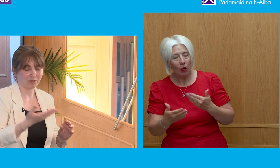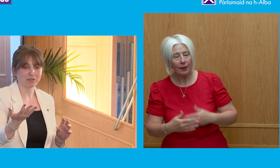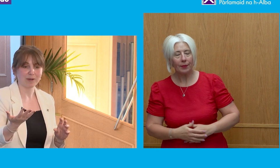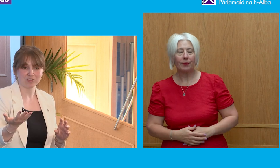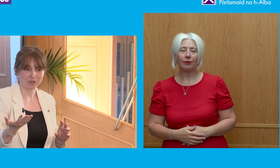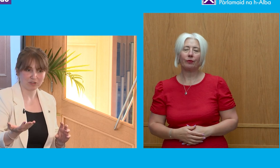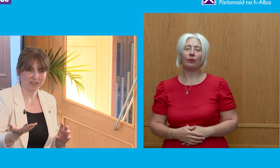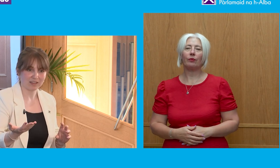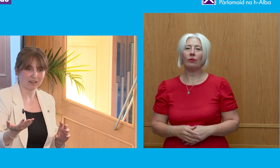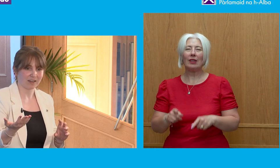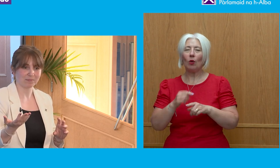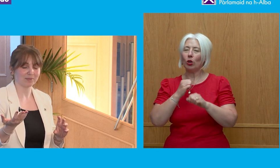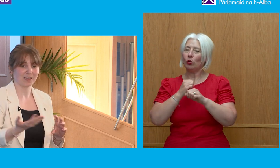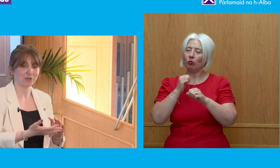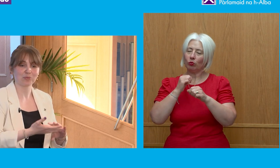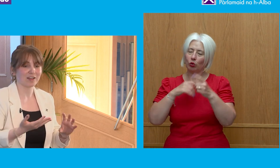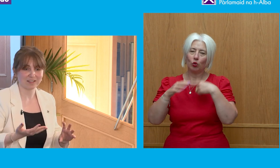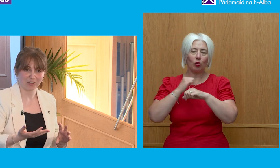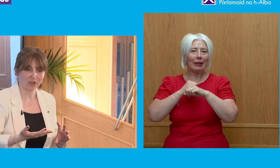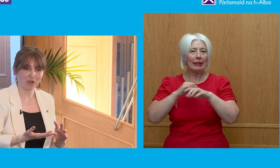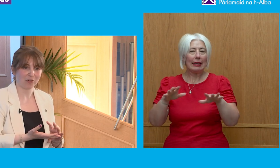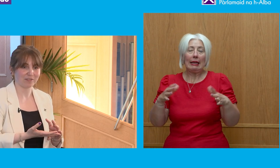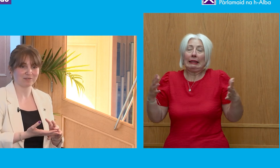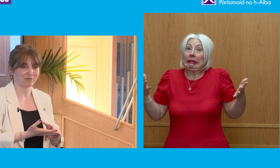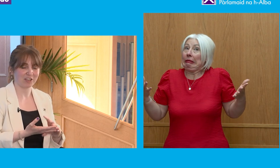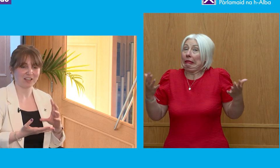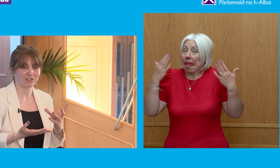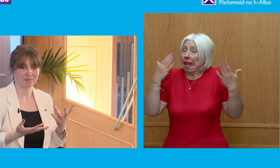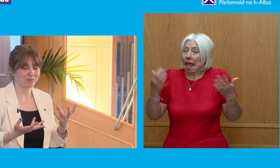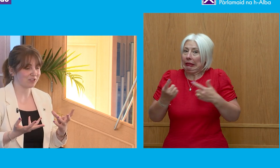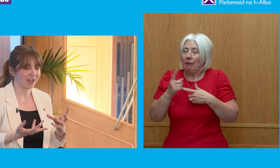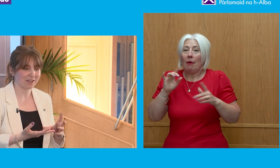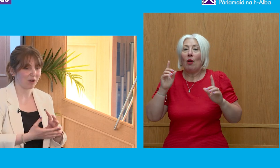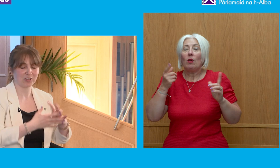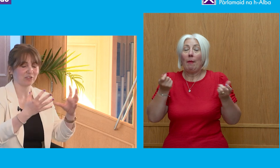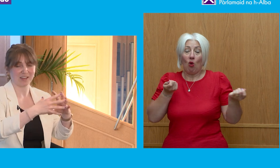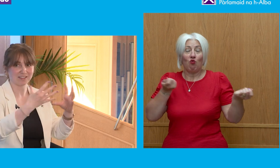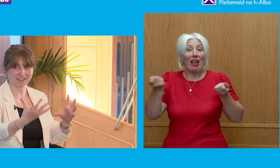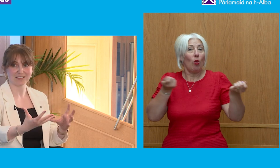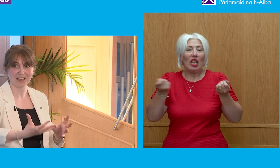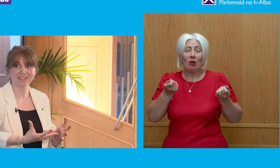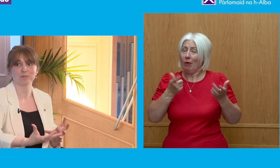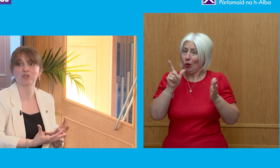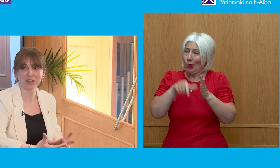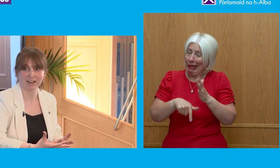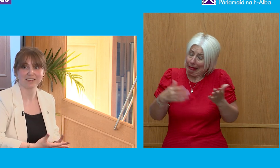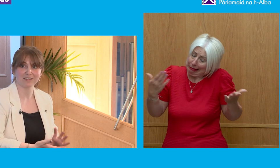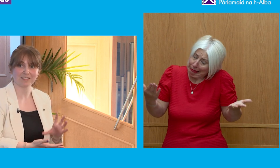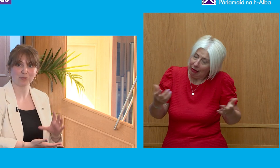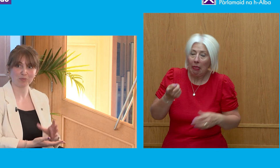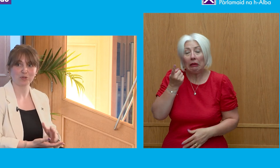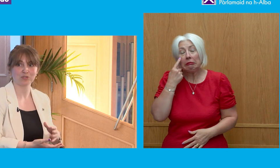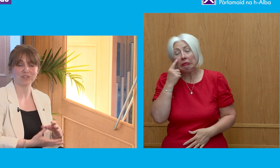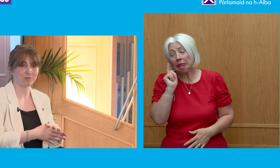is, I mean, we've mentioned social media, that I don't know where that's going to go, regulation might be too late, but it's something to look at.